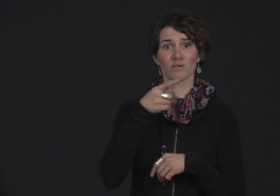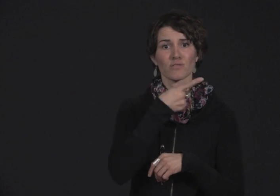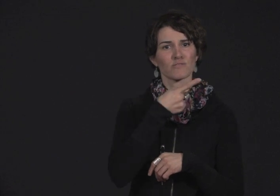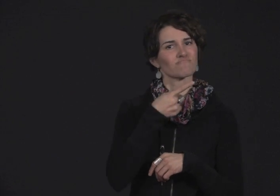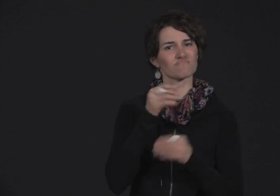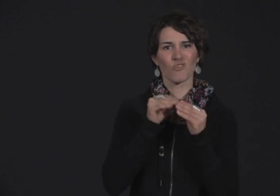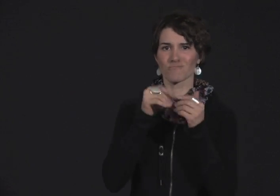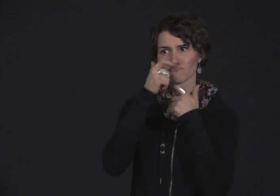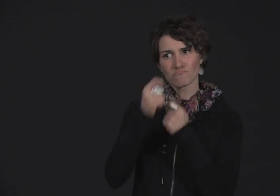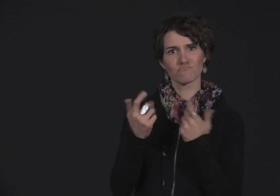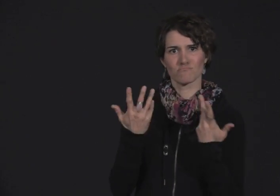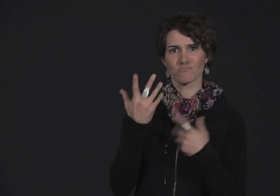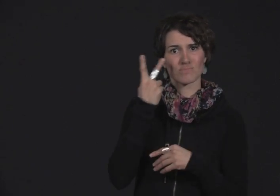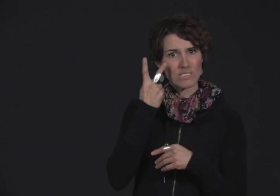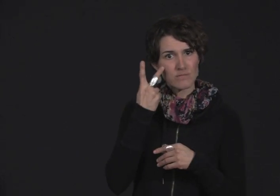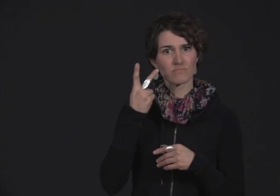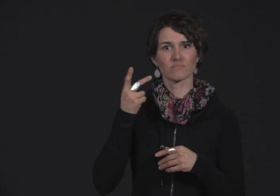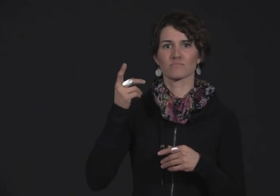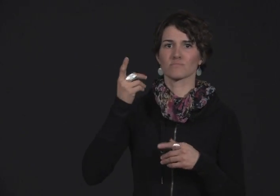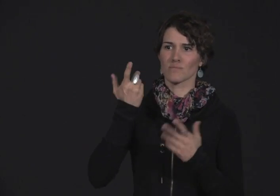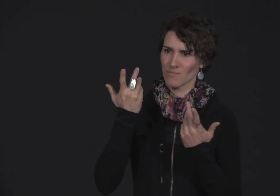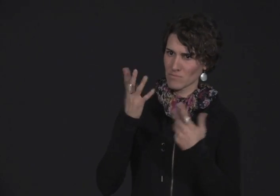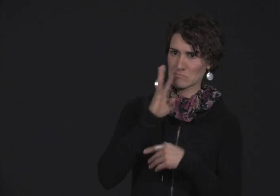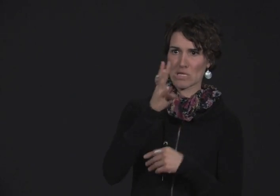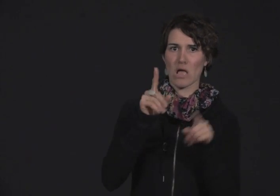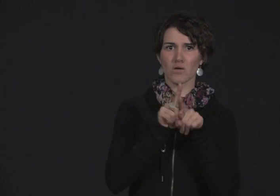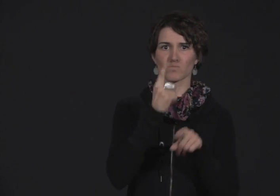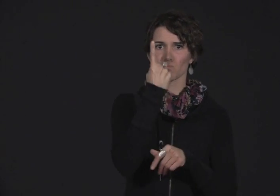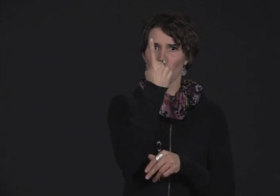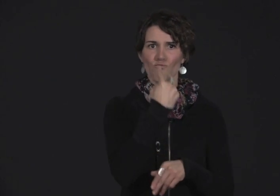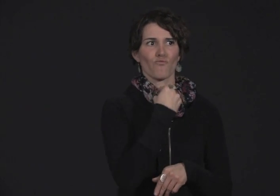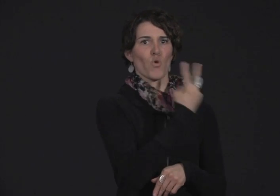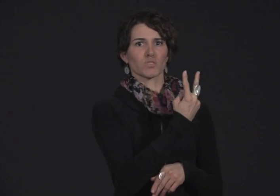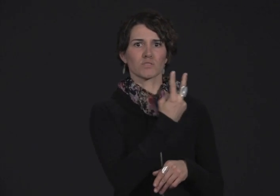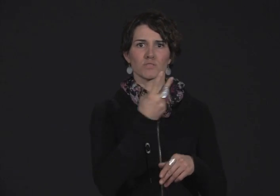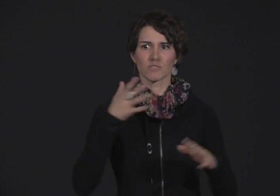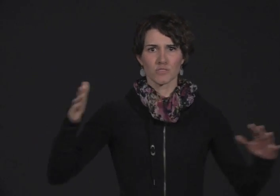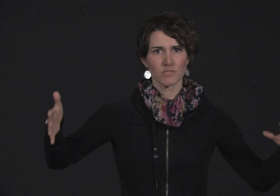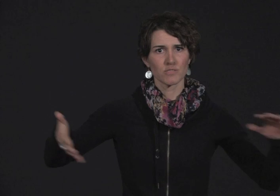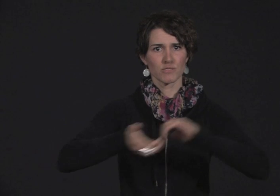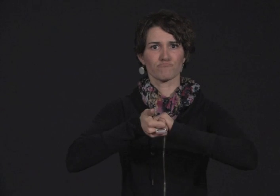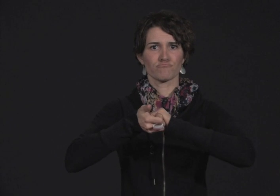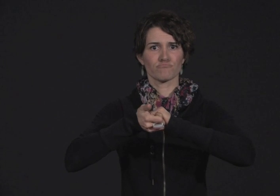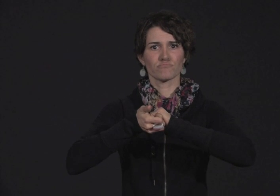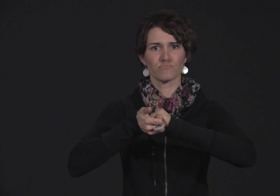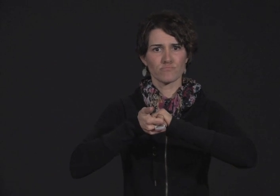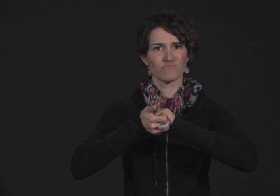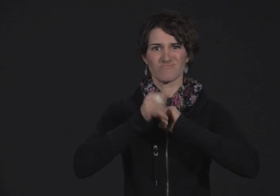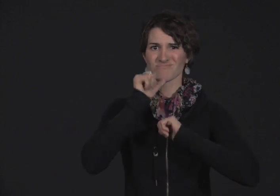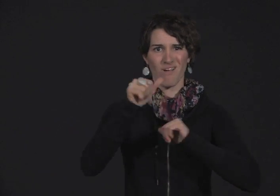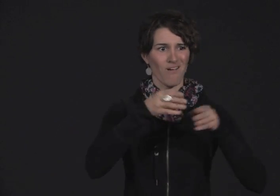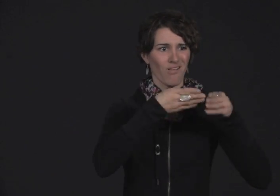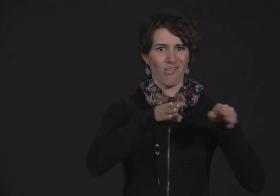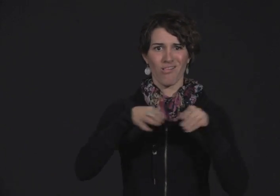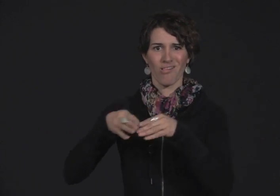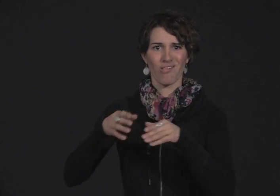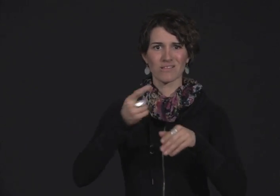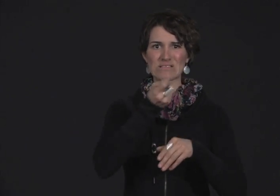And I also believe that the government is interested in seeing a unified voice. We're all working together, rather